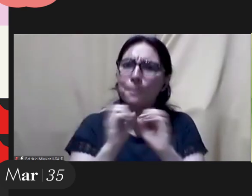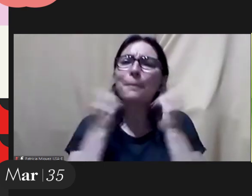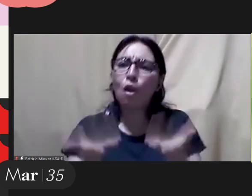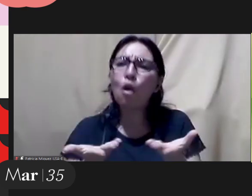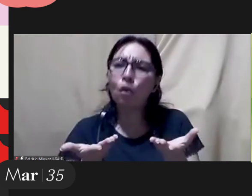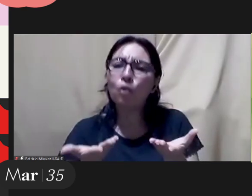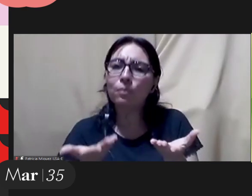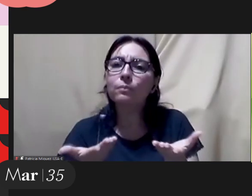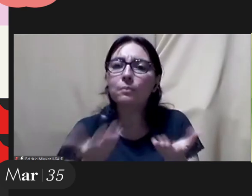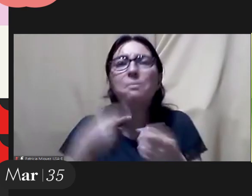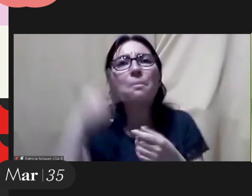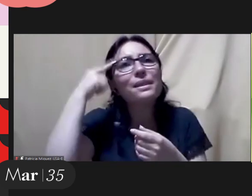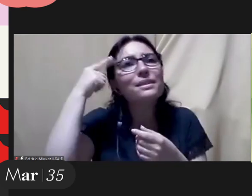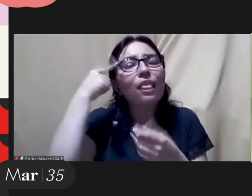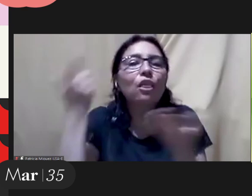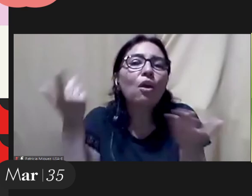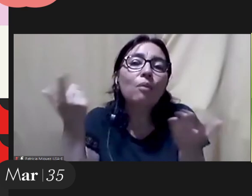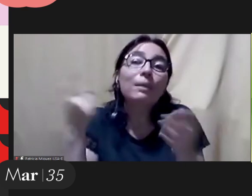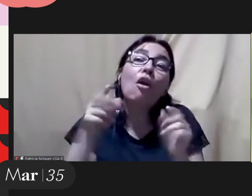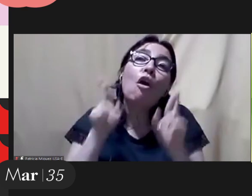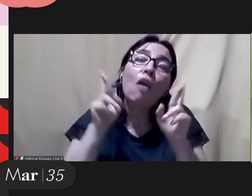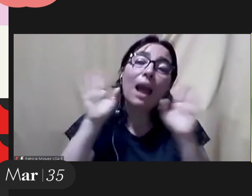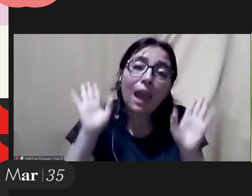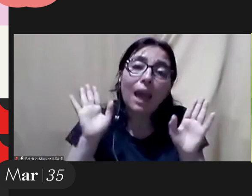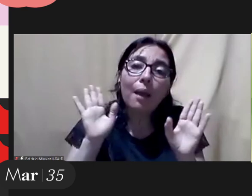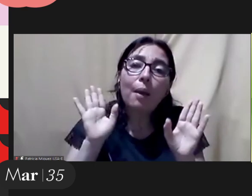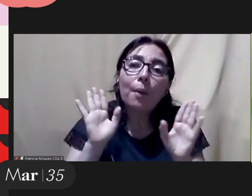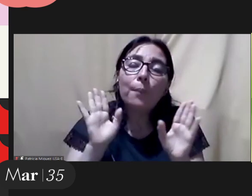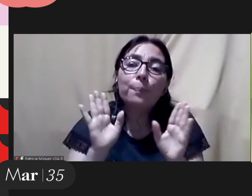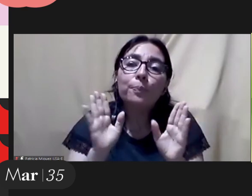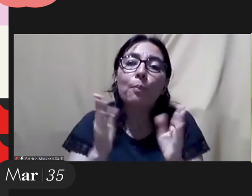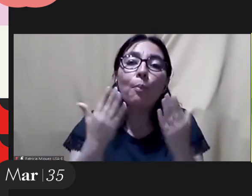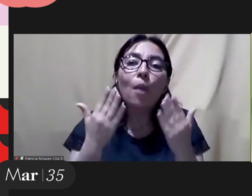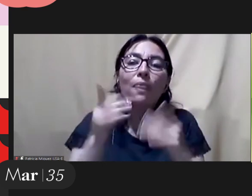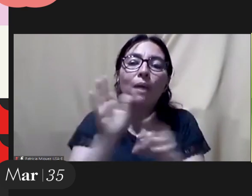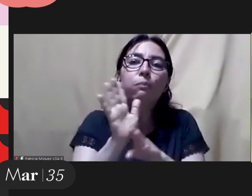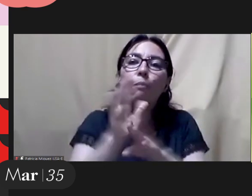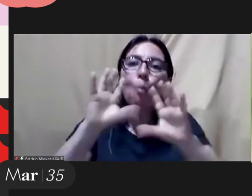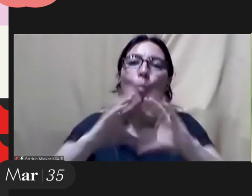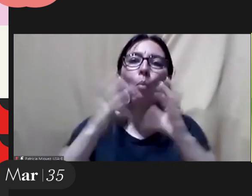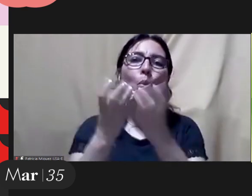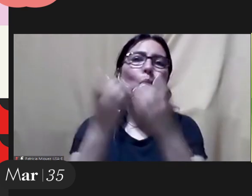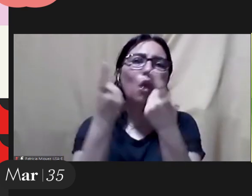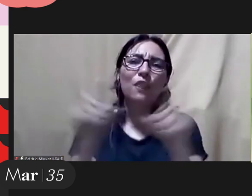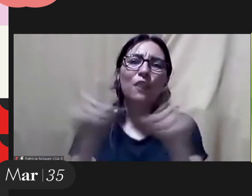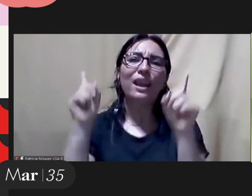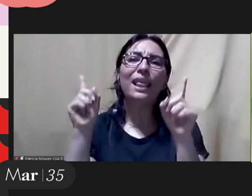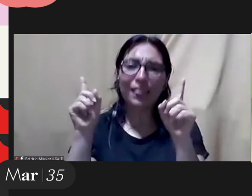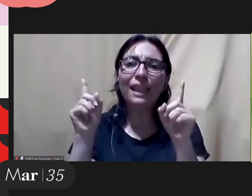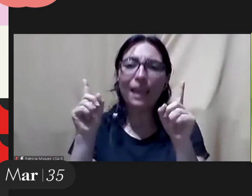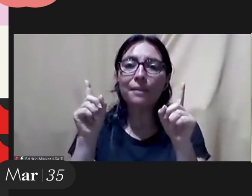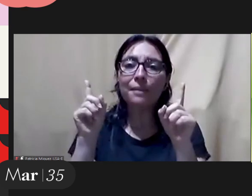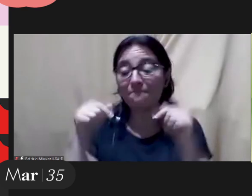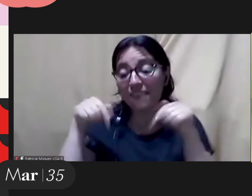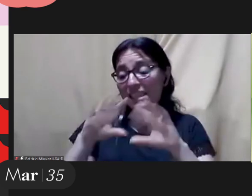society that is more to our liking and in terms of topics we can invent a world that is different from the